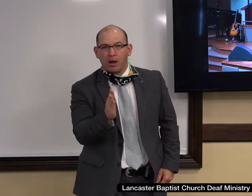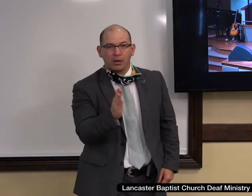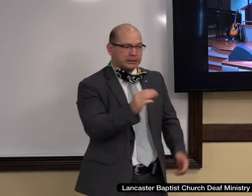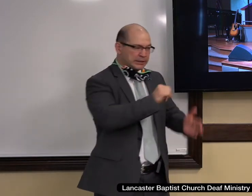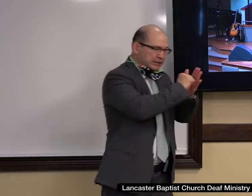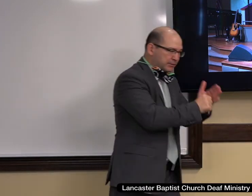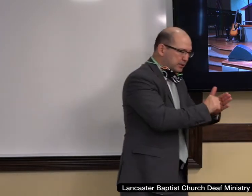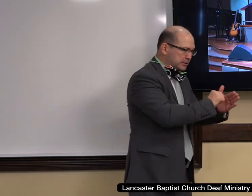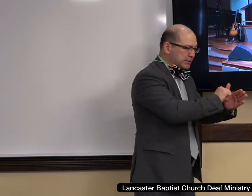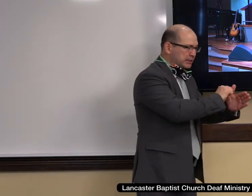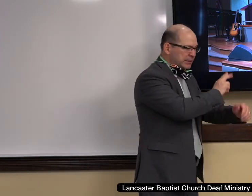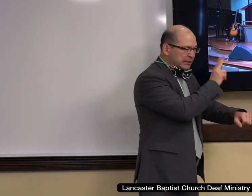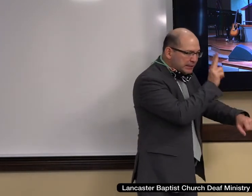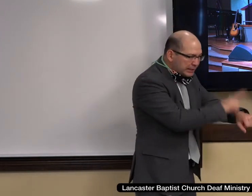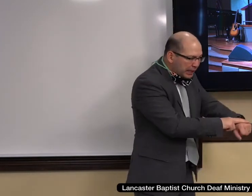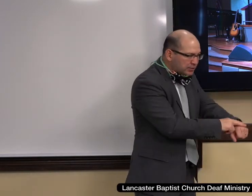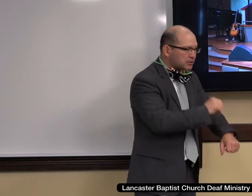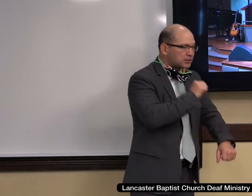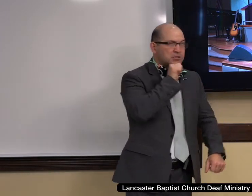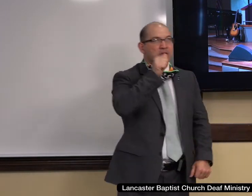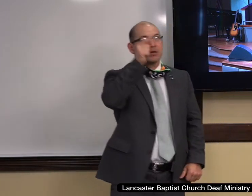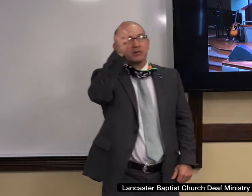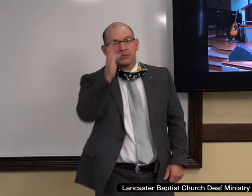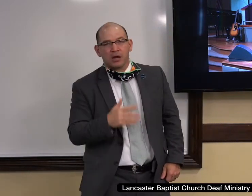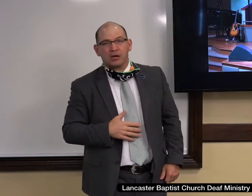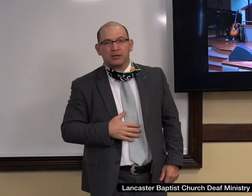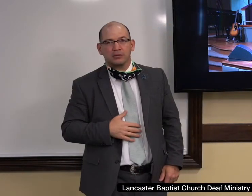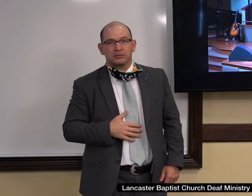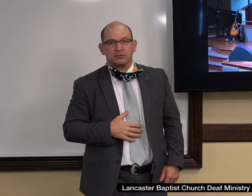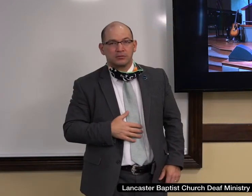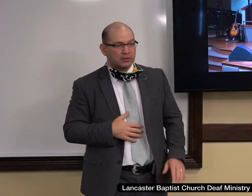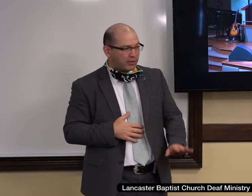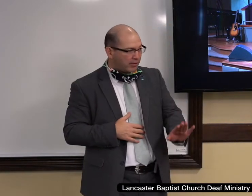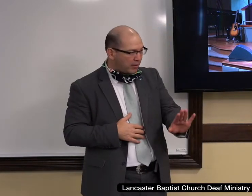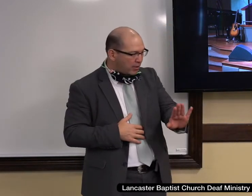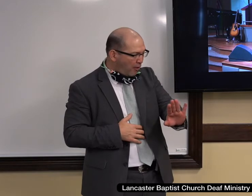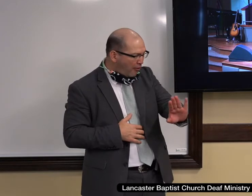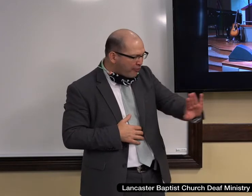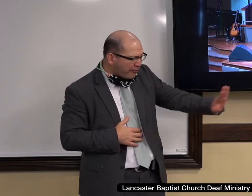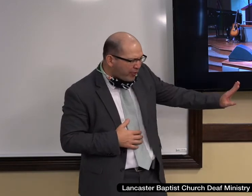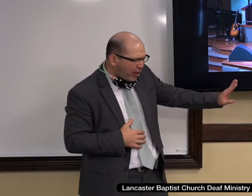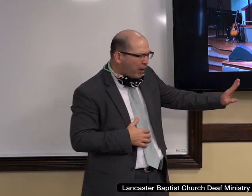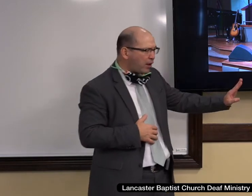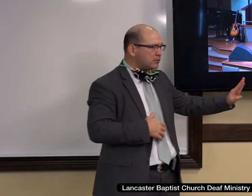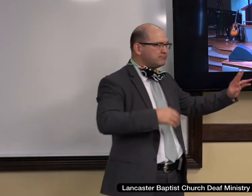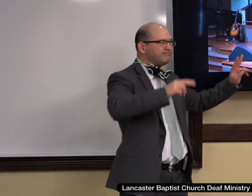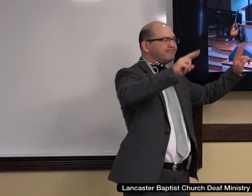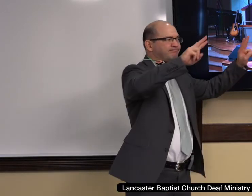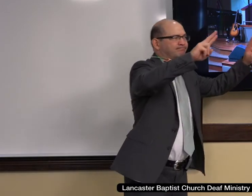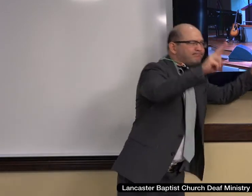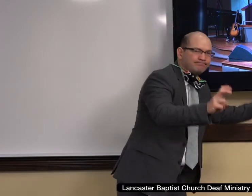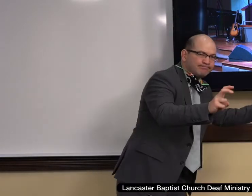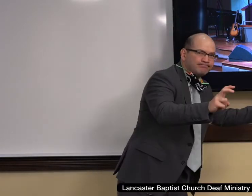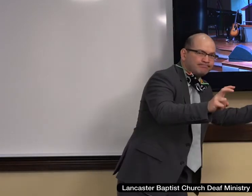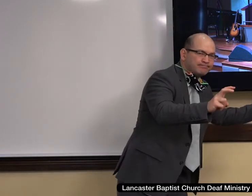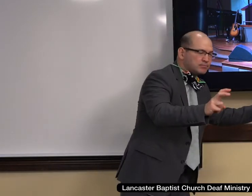The motto of the secular humanists is good without God. And if you look up